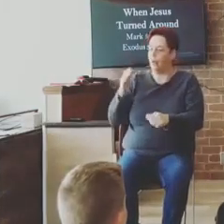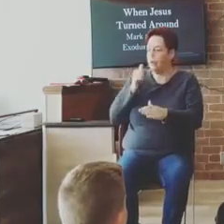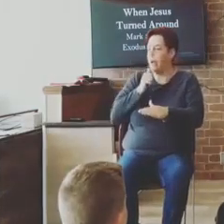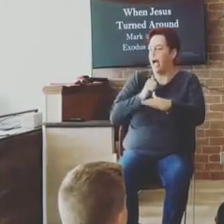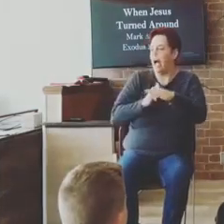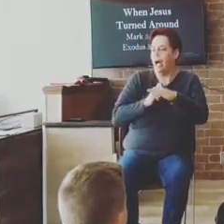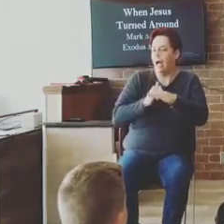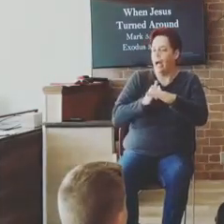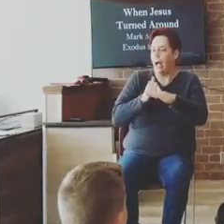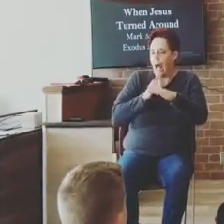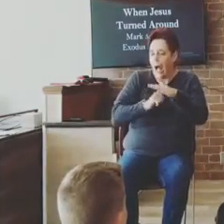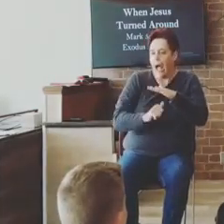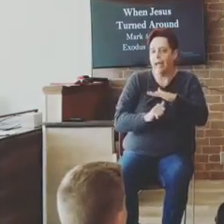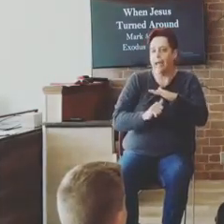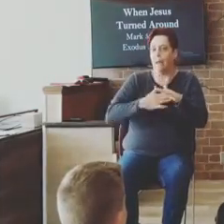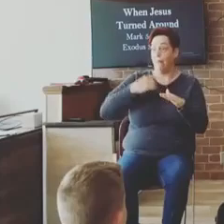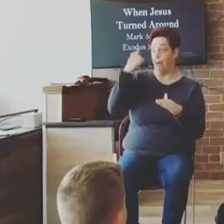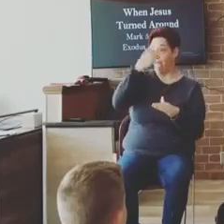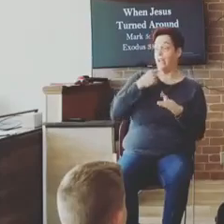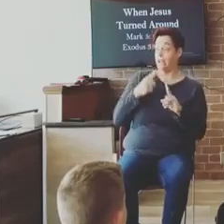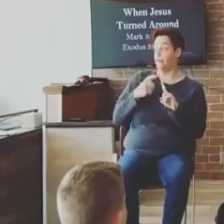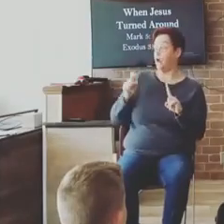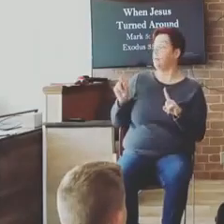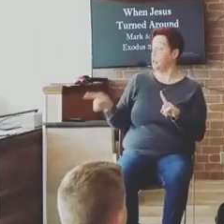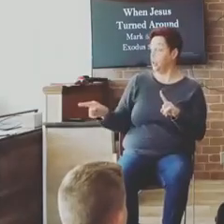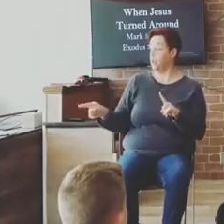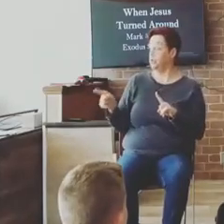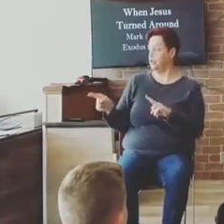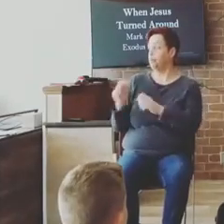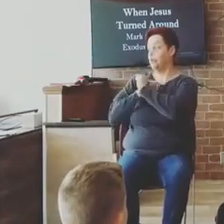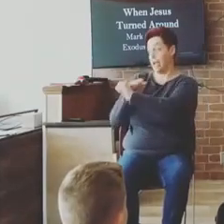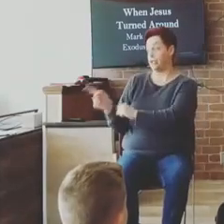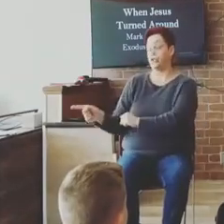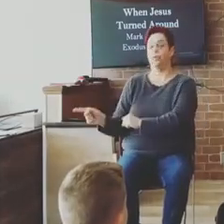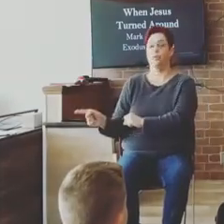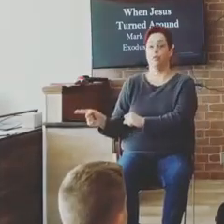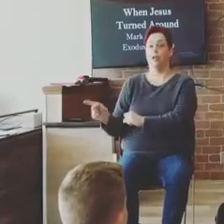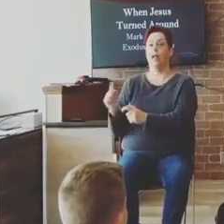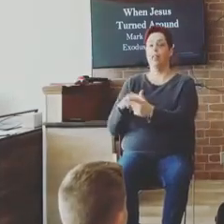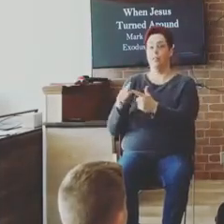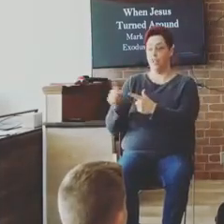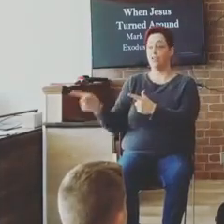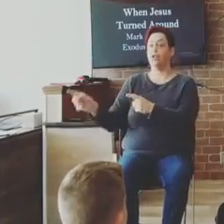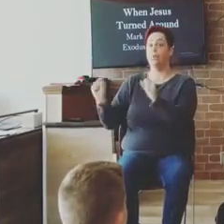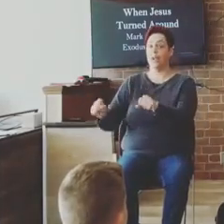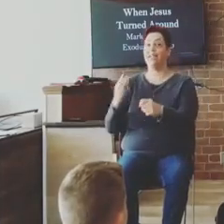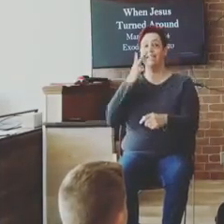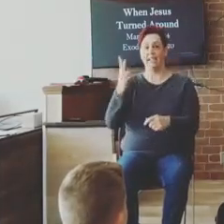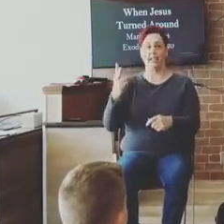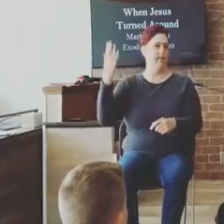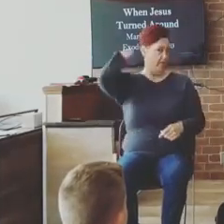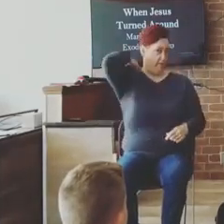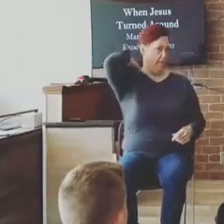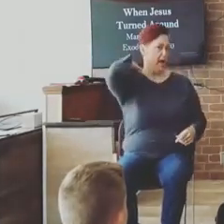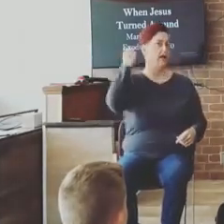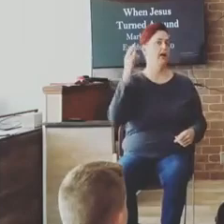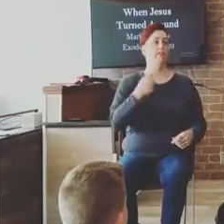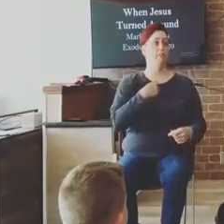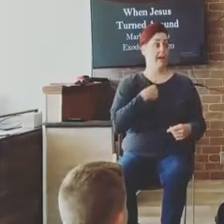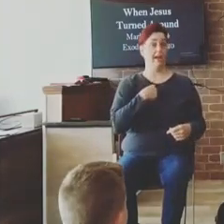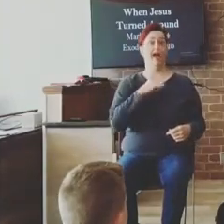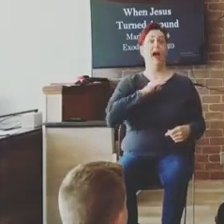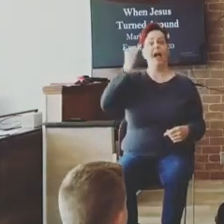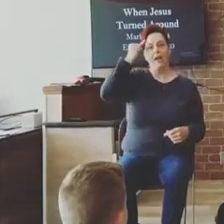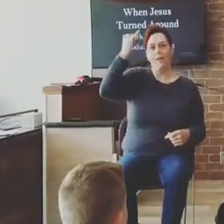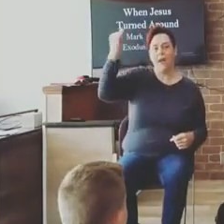my front parts. I'm going to walk by. And when I pass by, then you can see my back parts. So I just imagine him just going, Here it